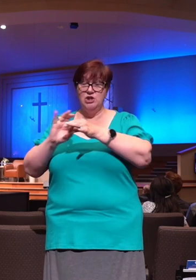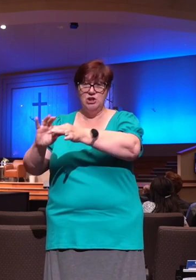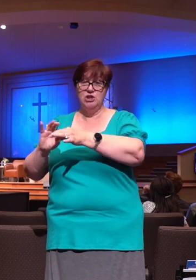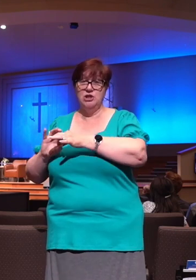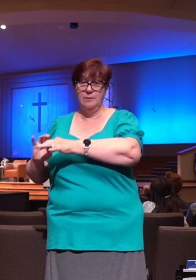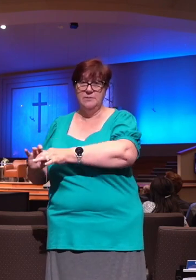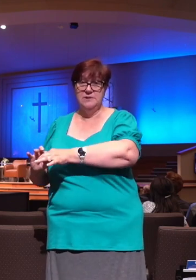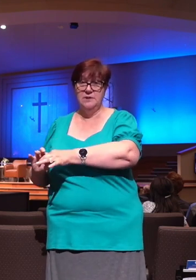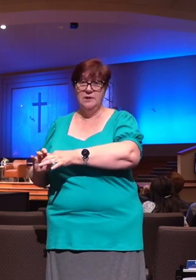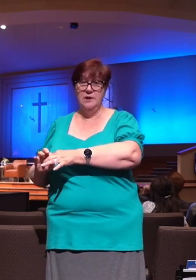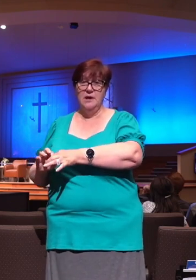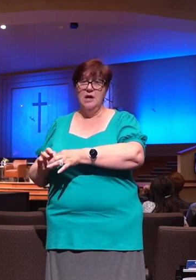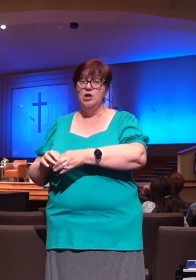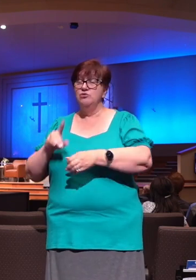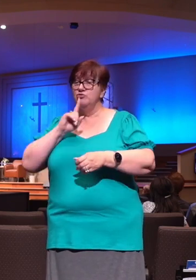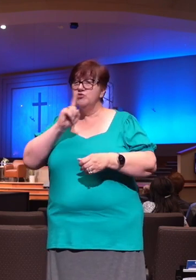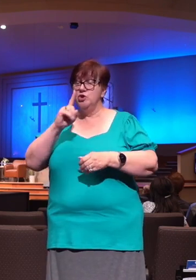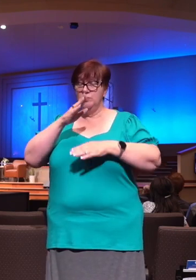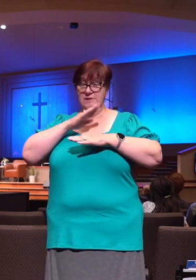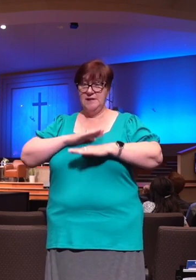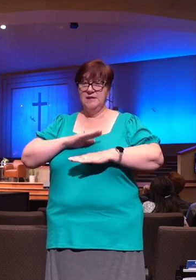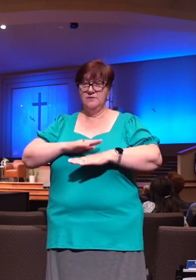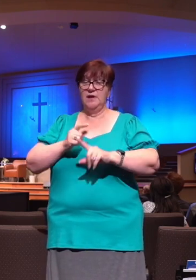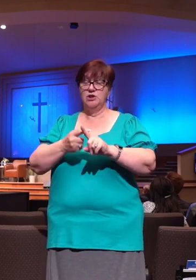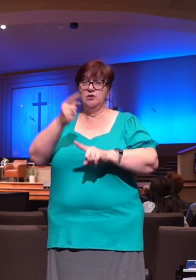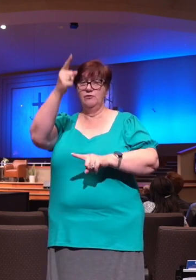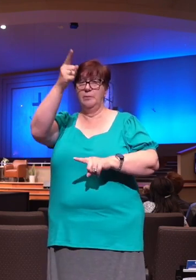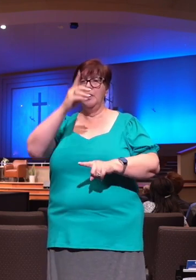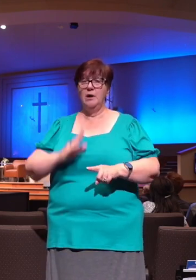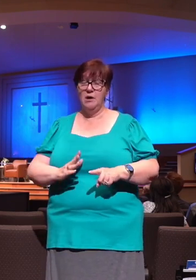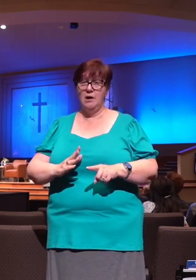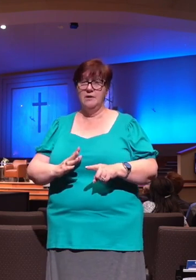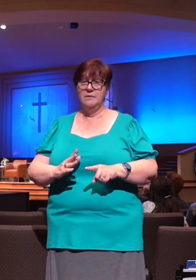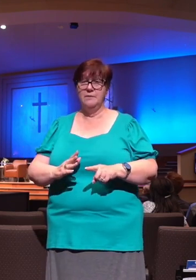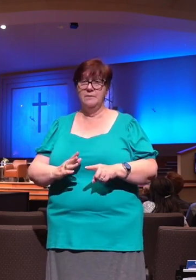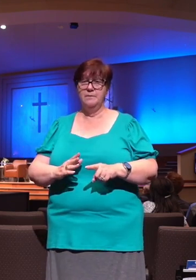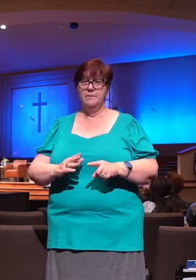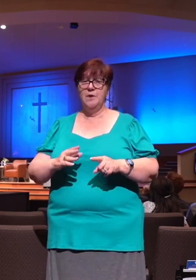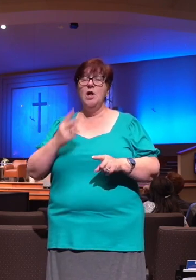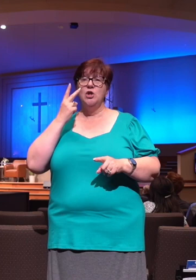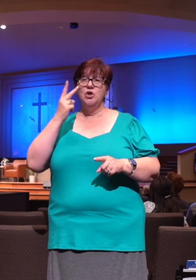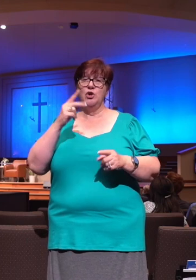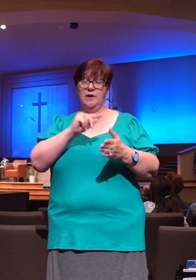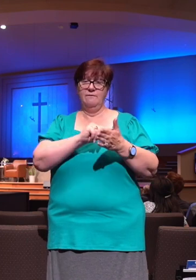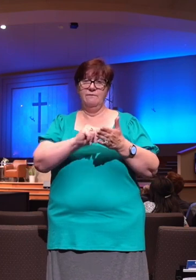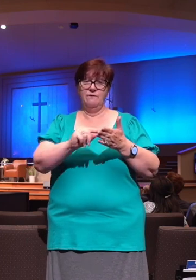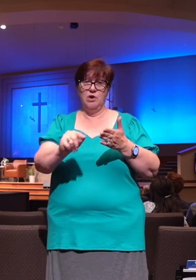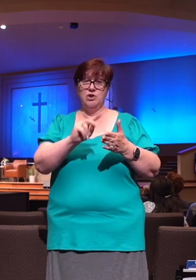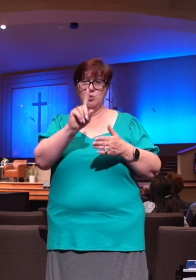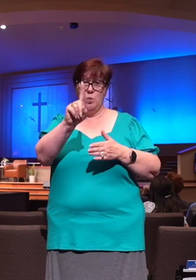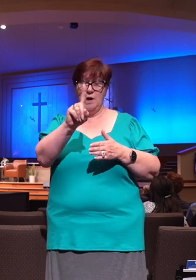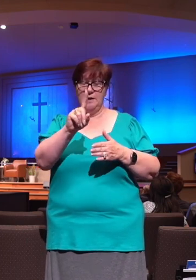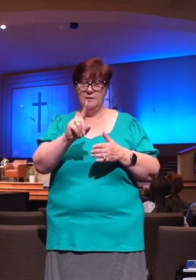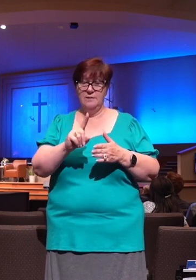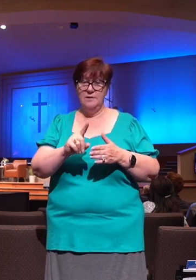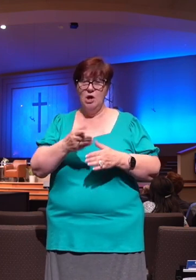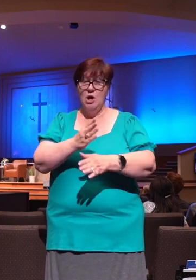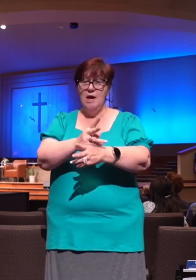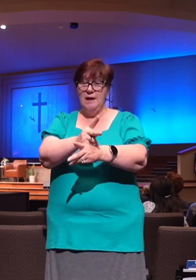areas from this passage. And we'll just work verse by verse down through this. Look at verse number one. We read it a moment ago. Preserve me, O God. And what he's